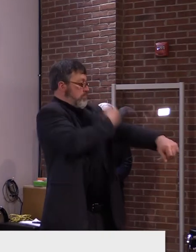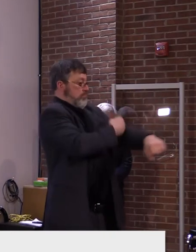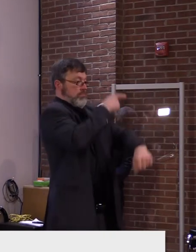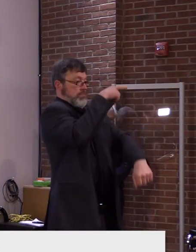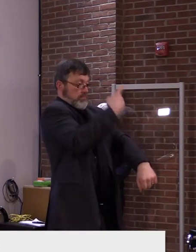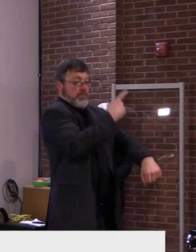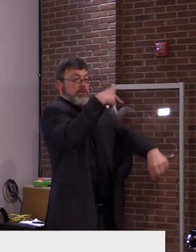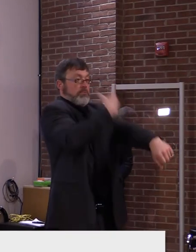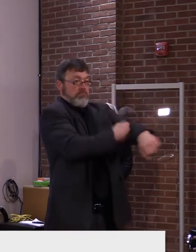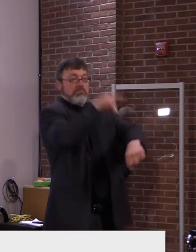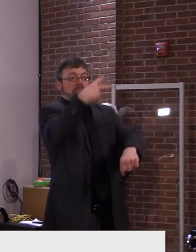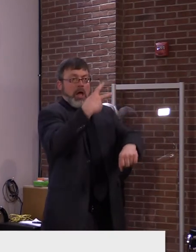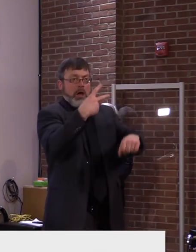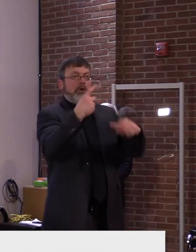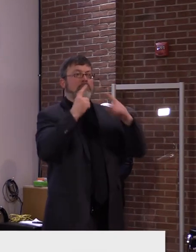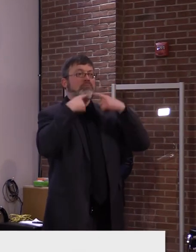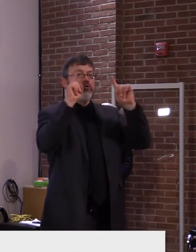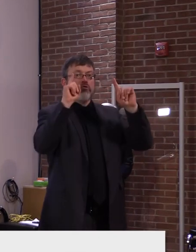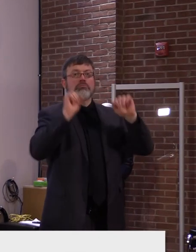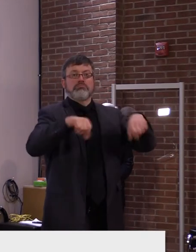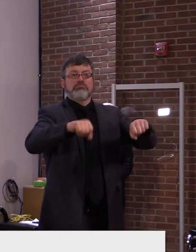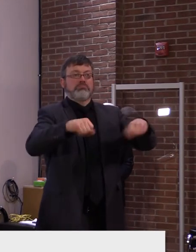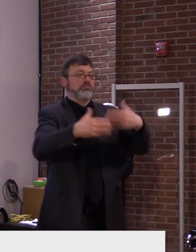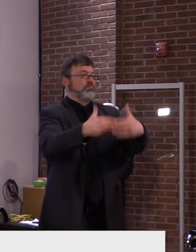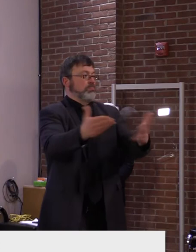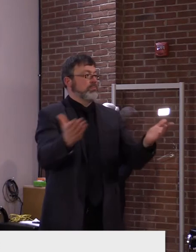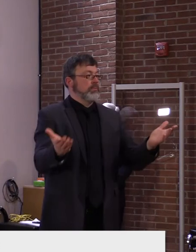Okay. Thank you. That's very clear.